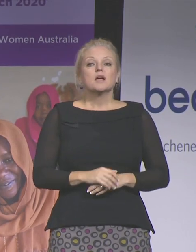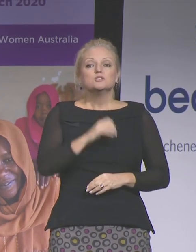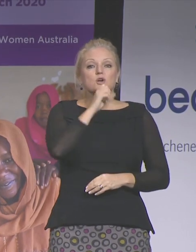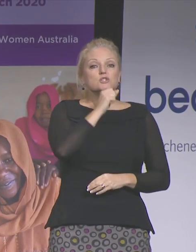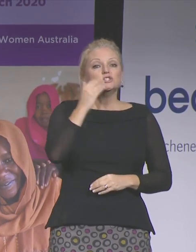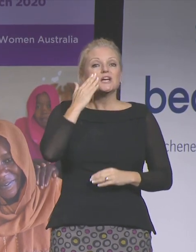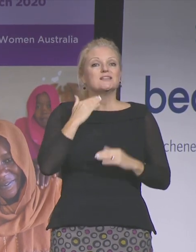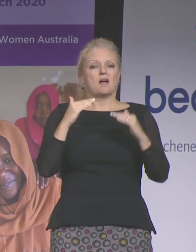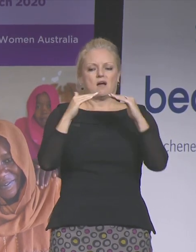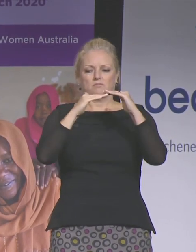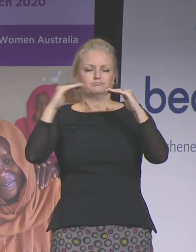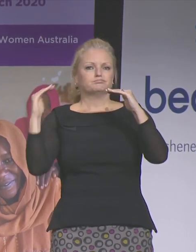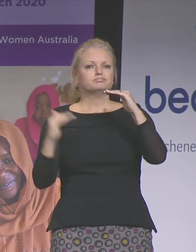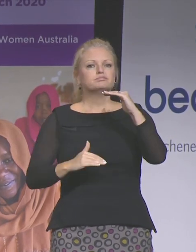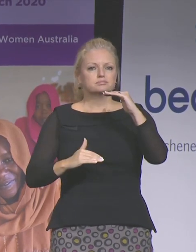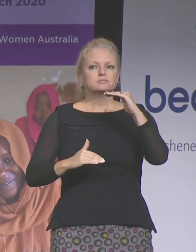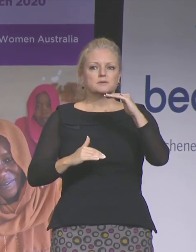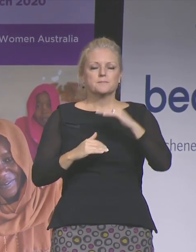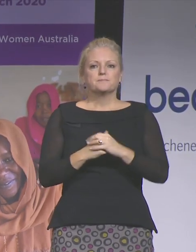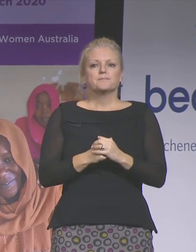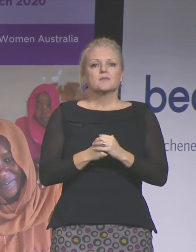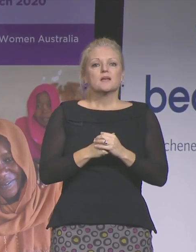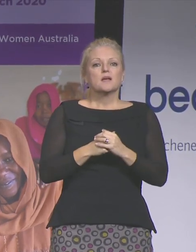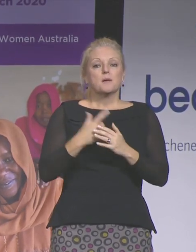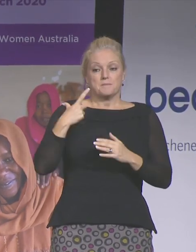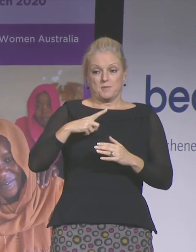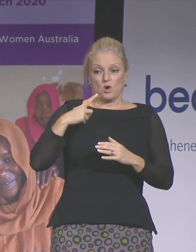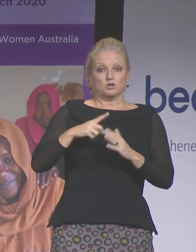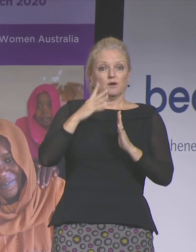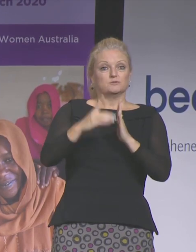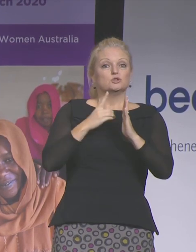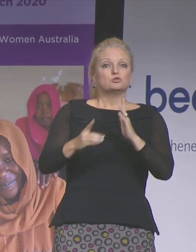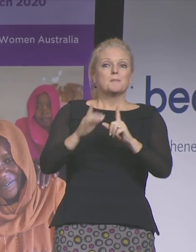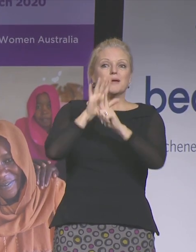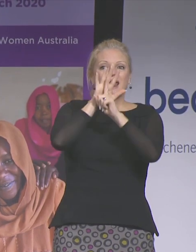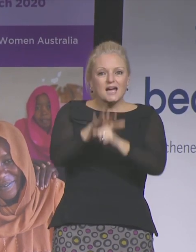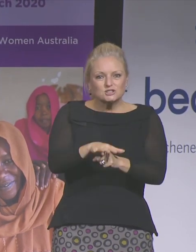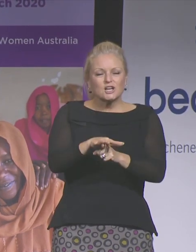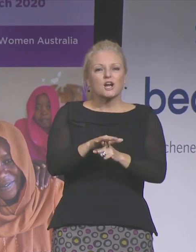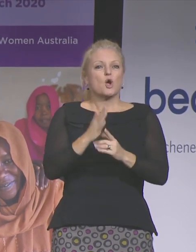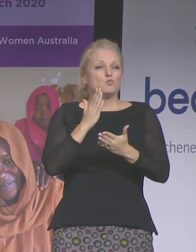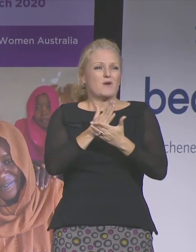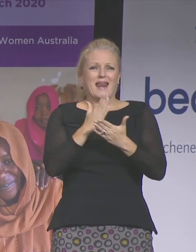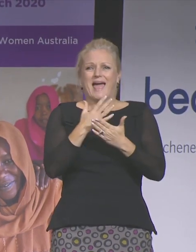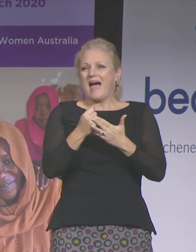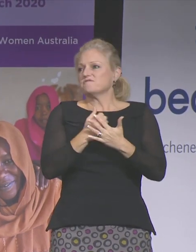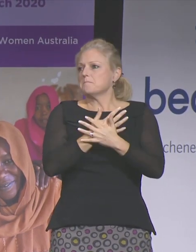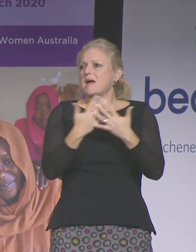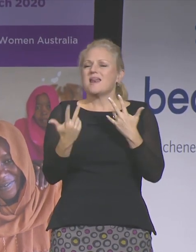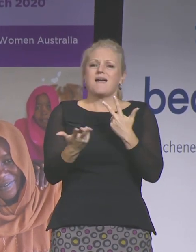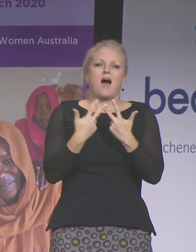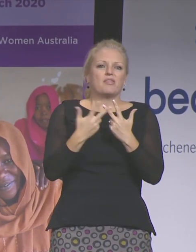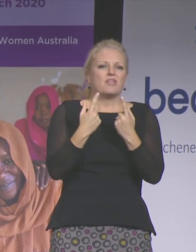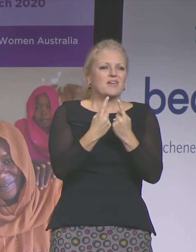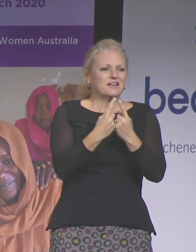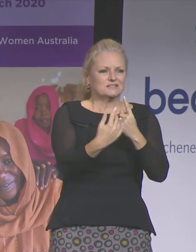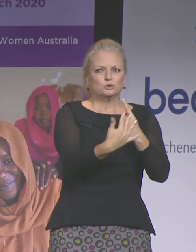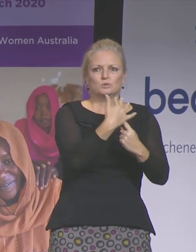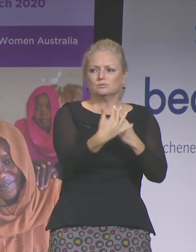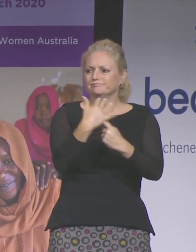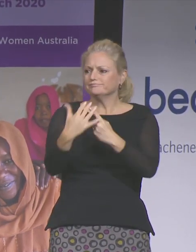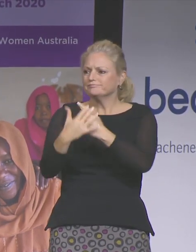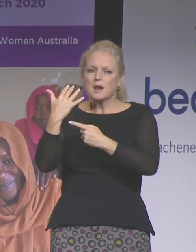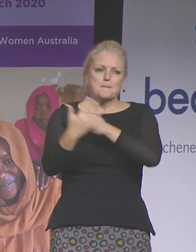result of these forms of discrimination, is exacerbated by its intersection with other factors such as poverty, racism,